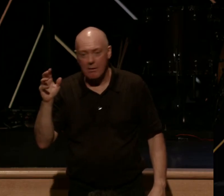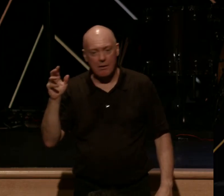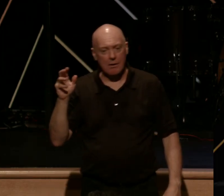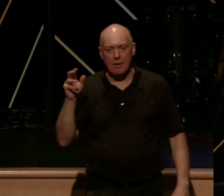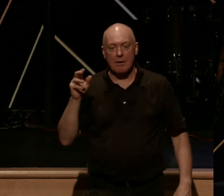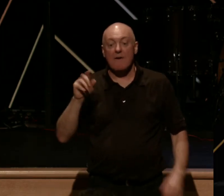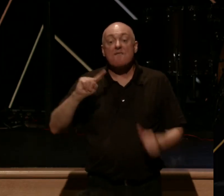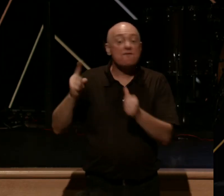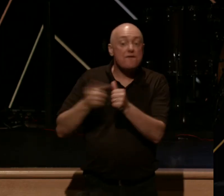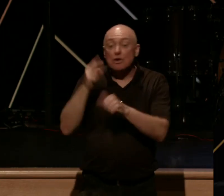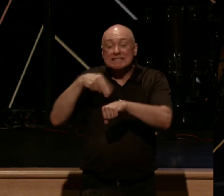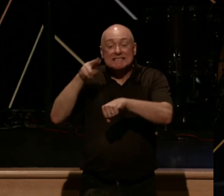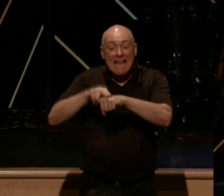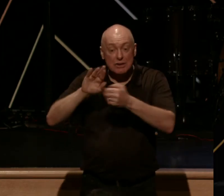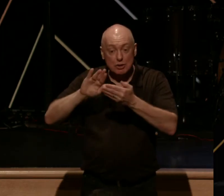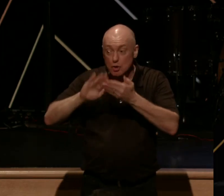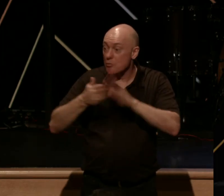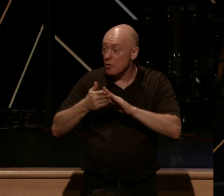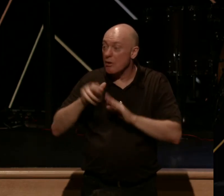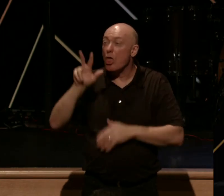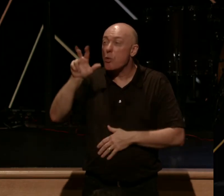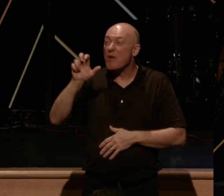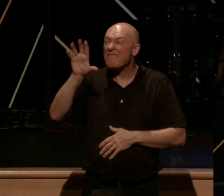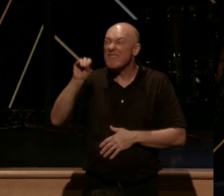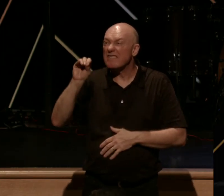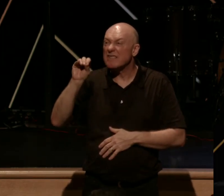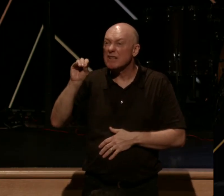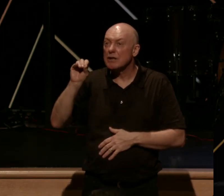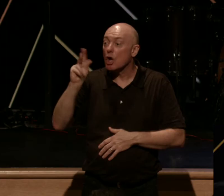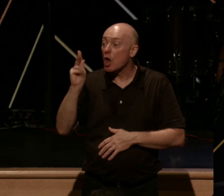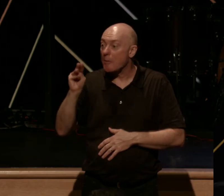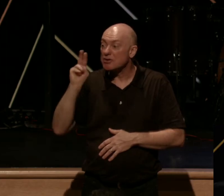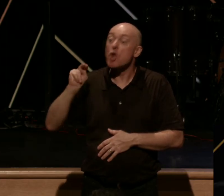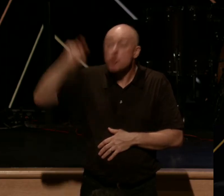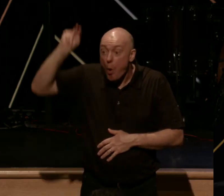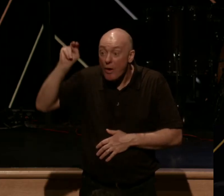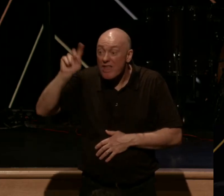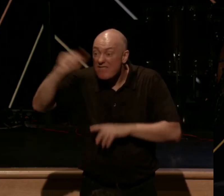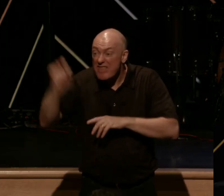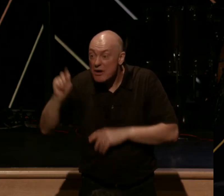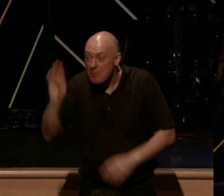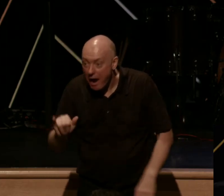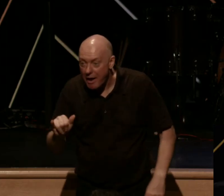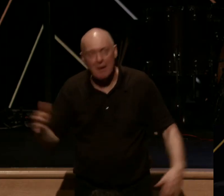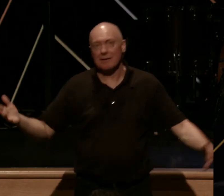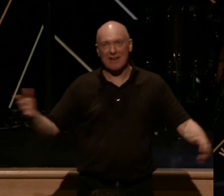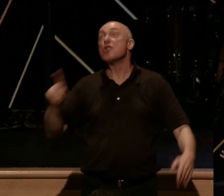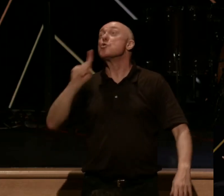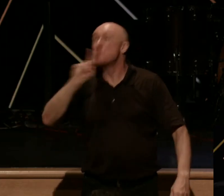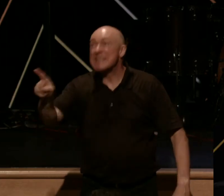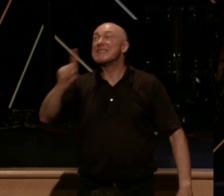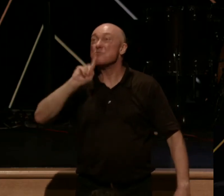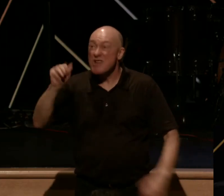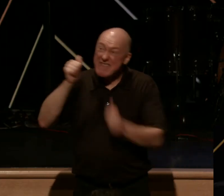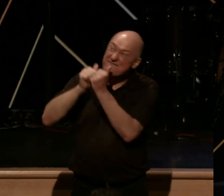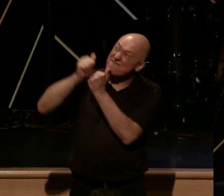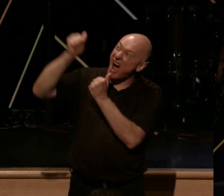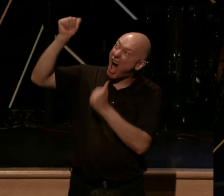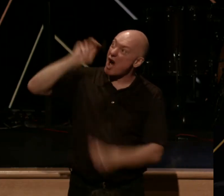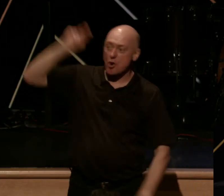Nations community about 350 kilometers north of Thunder Bay. Okay, so that's like really far. There's no roads that